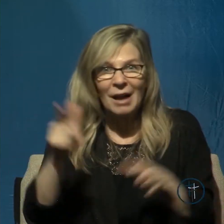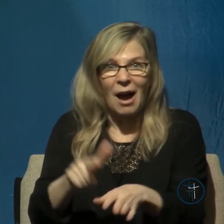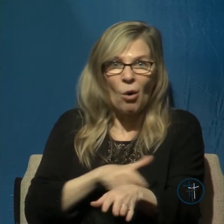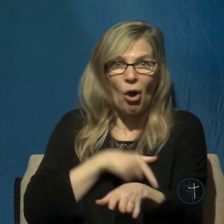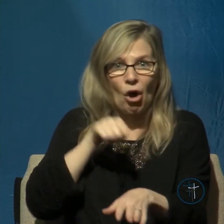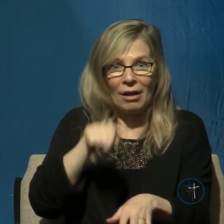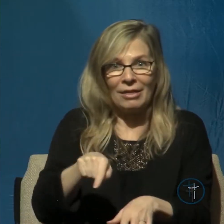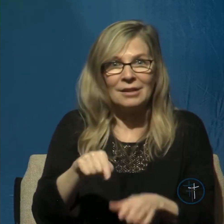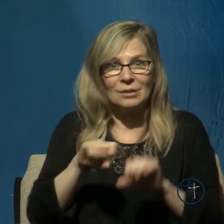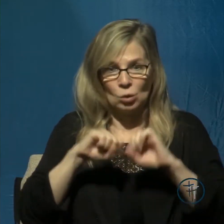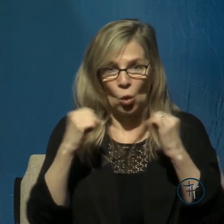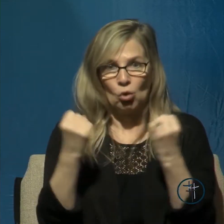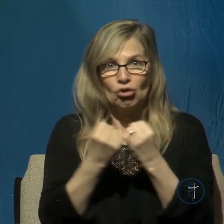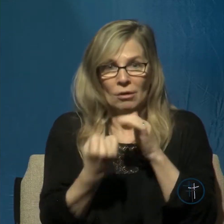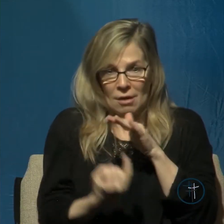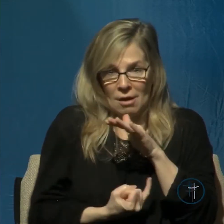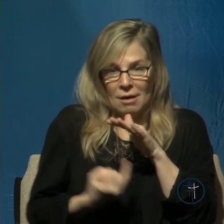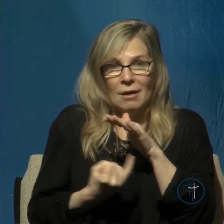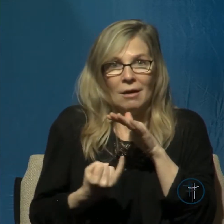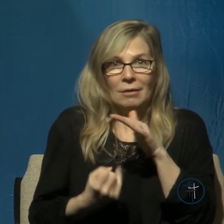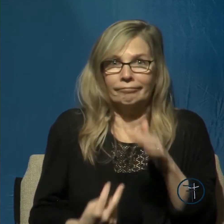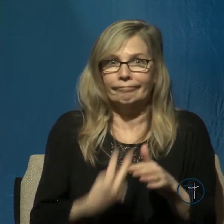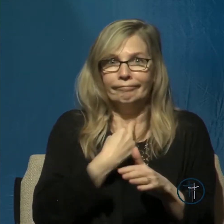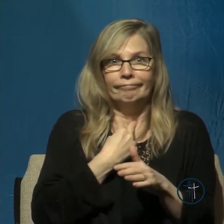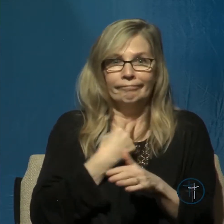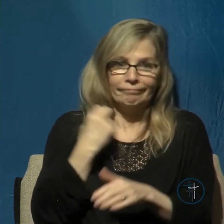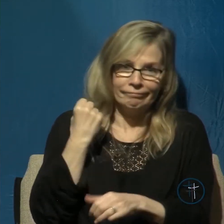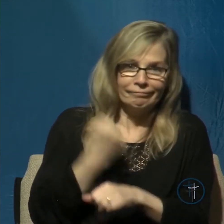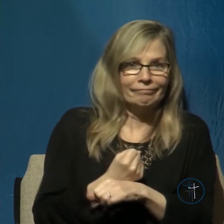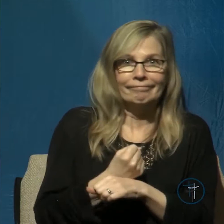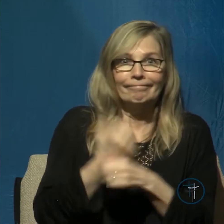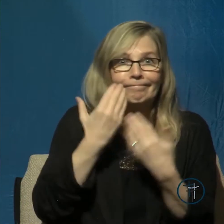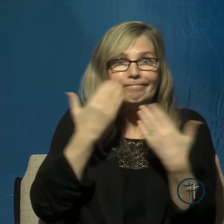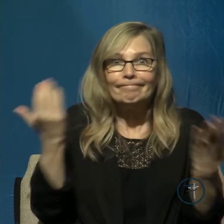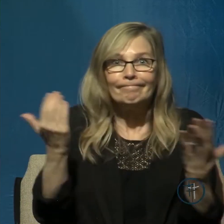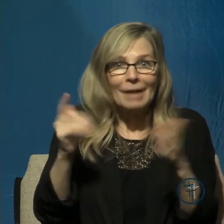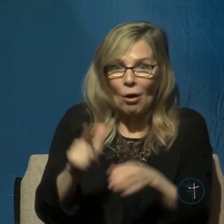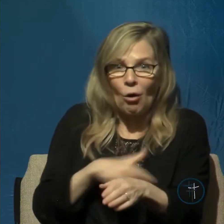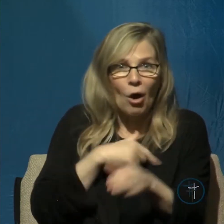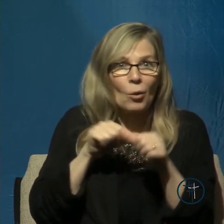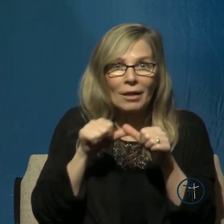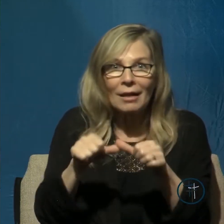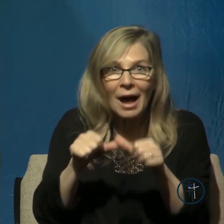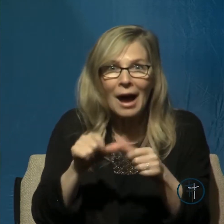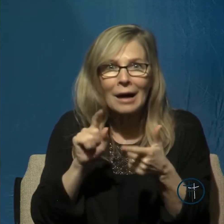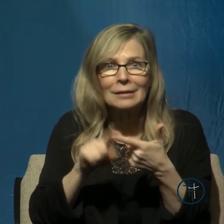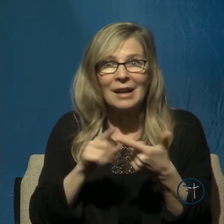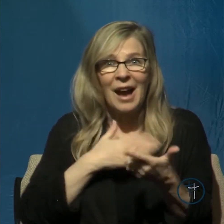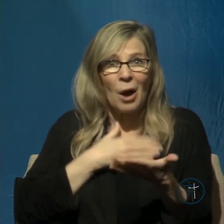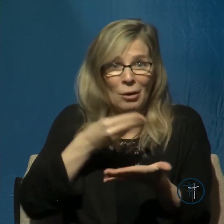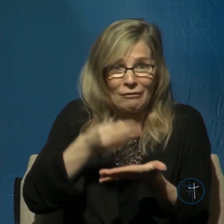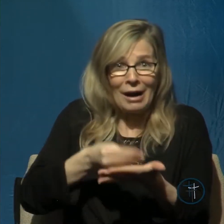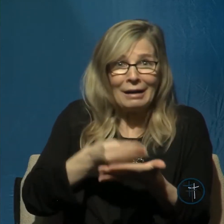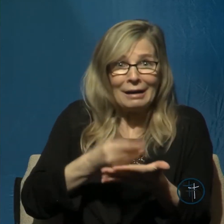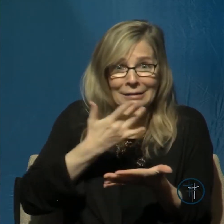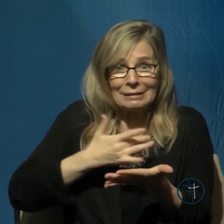isolation and lockdown will last, not knowing what shape our finances will be in when the dust